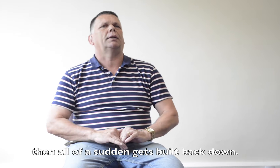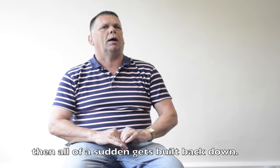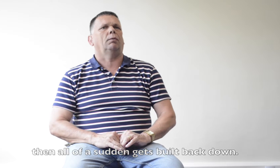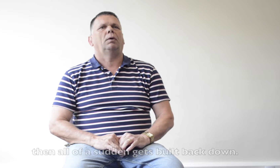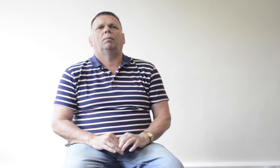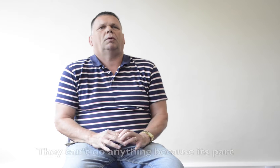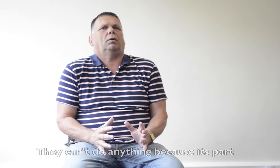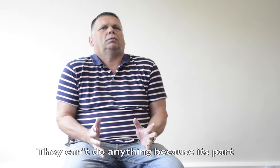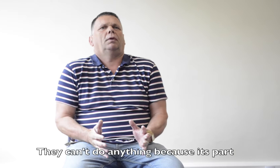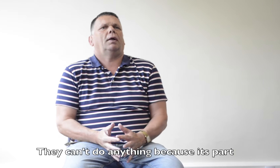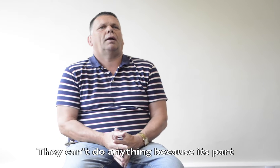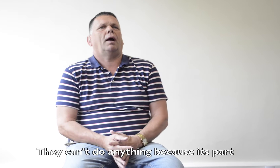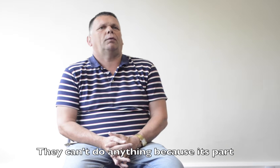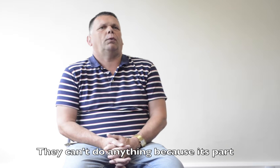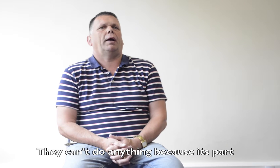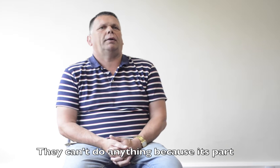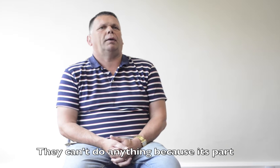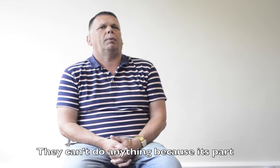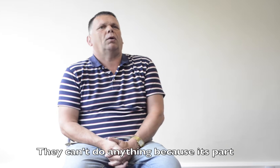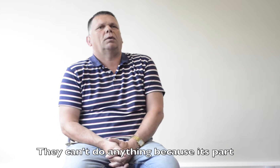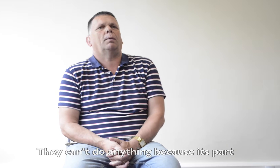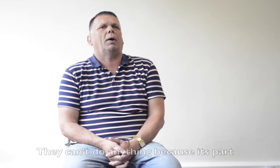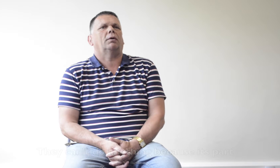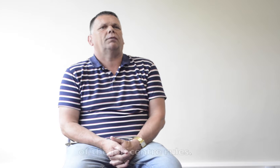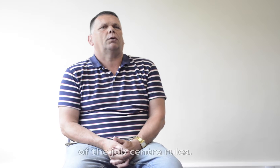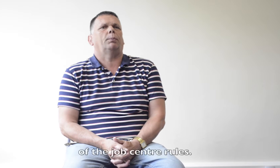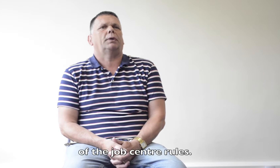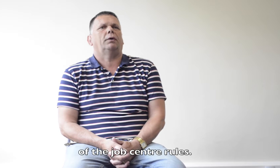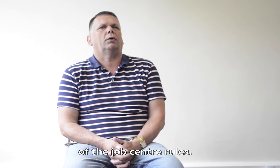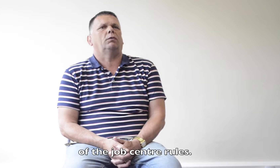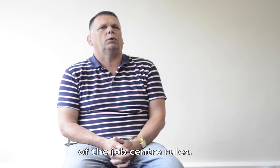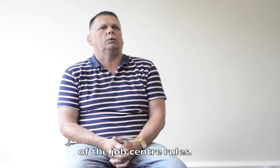down because they can't do anything because it's a part of the Job Centre rule.